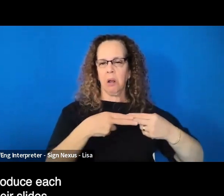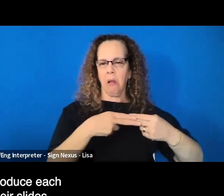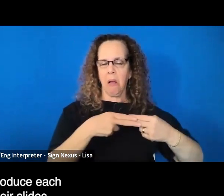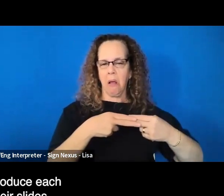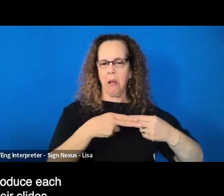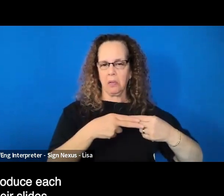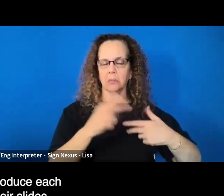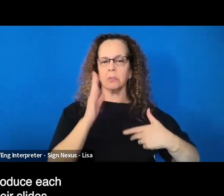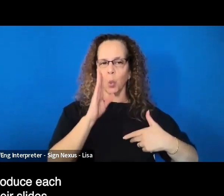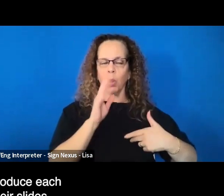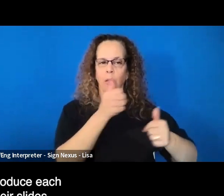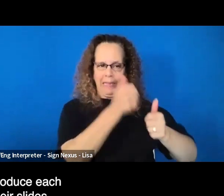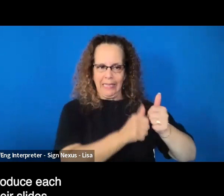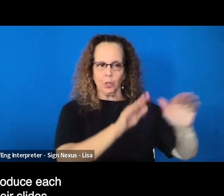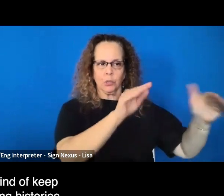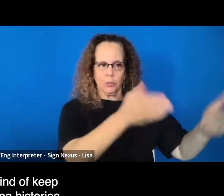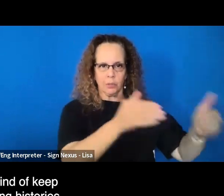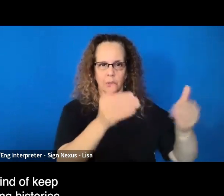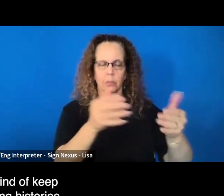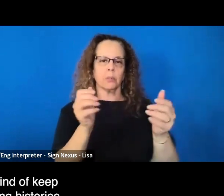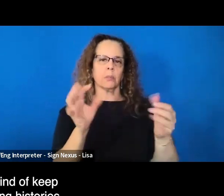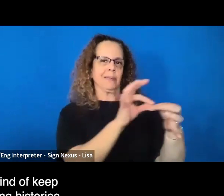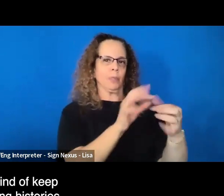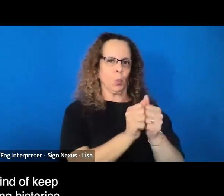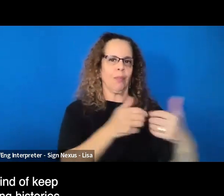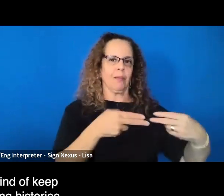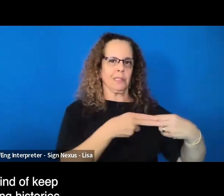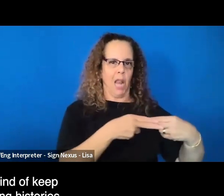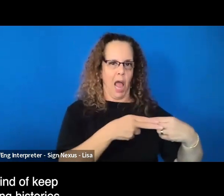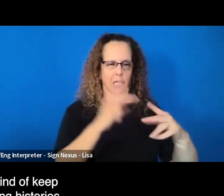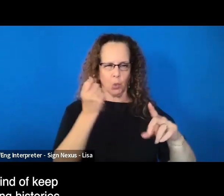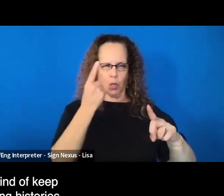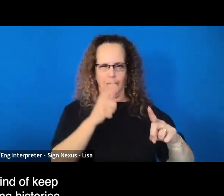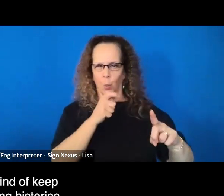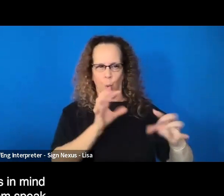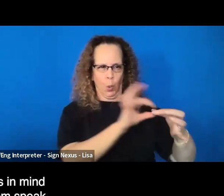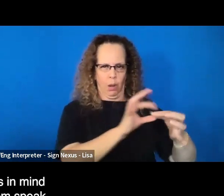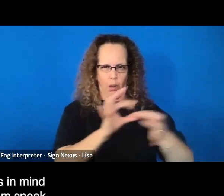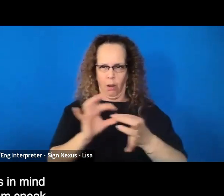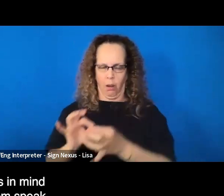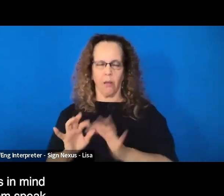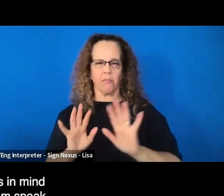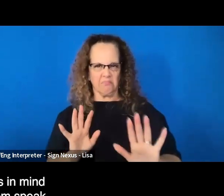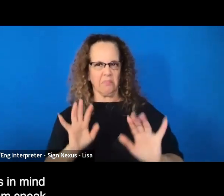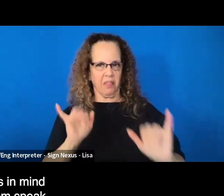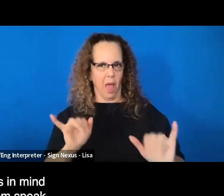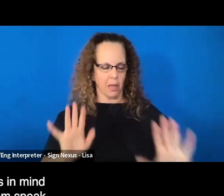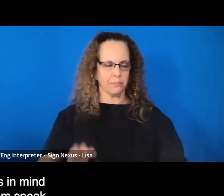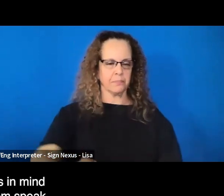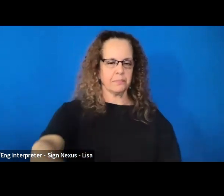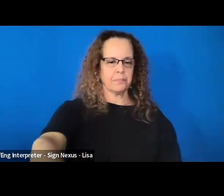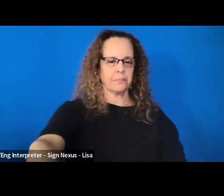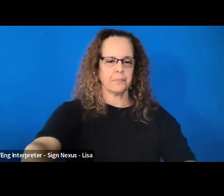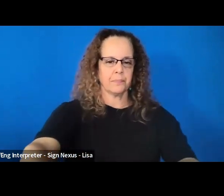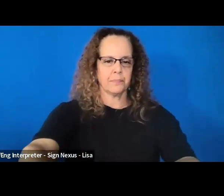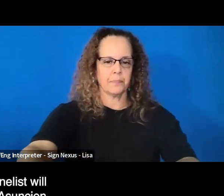to introduce each panelist with their slides so that we can kind of keep all of their amazing histories and accolades in mind as we hear them speak.